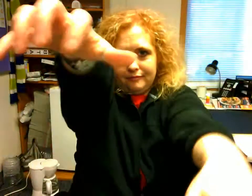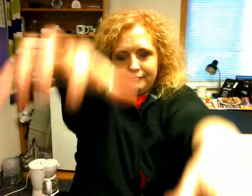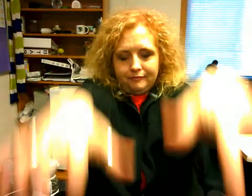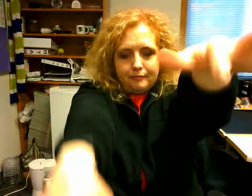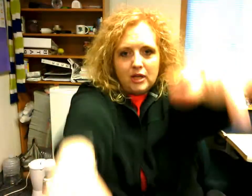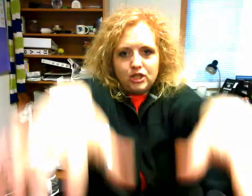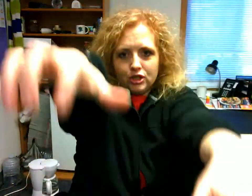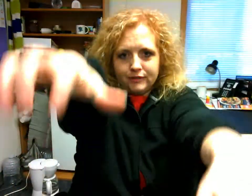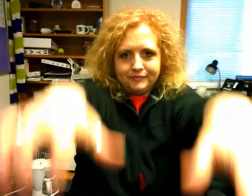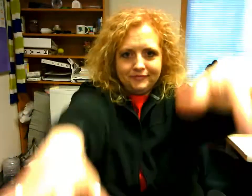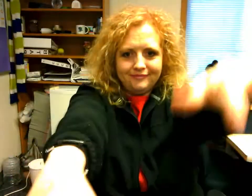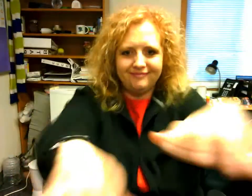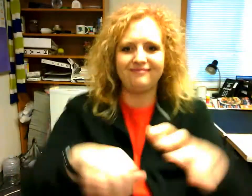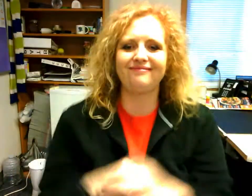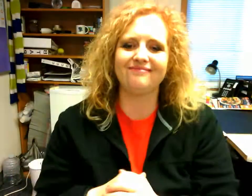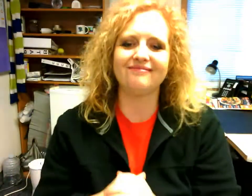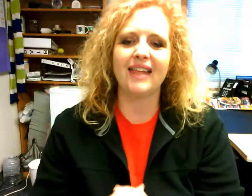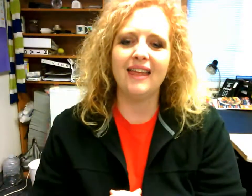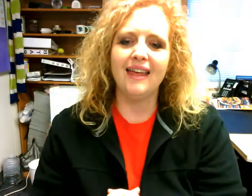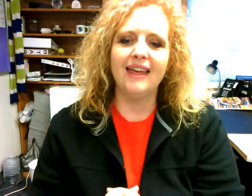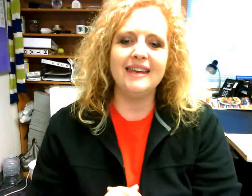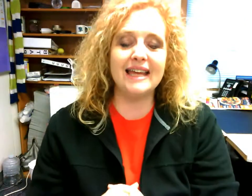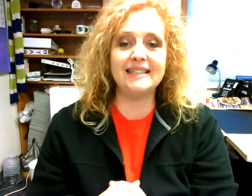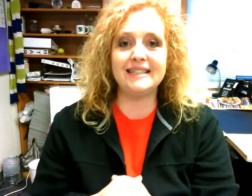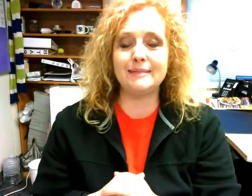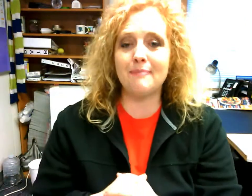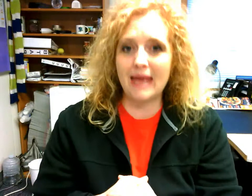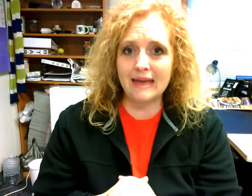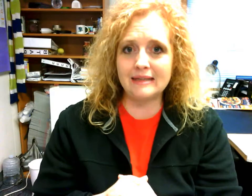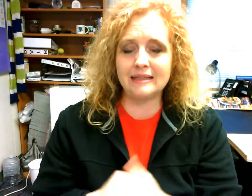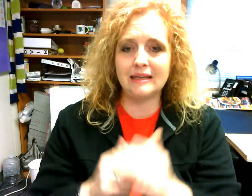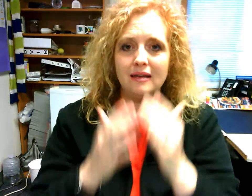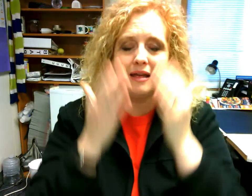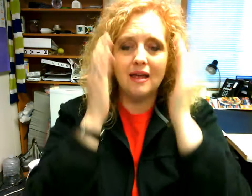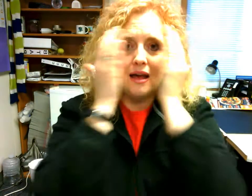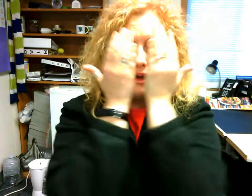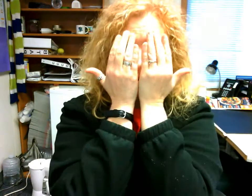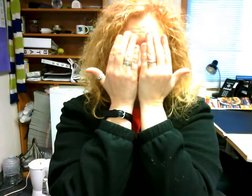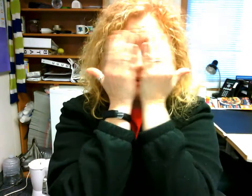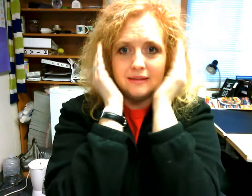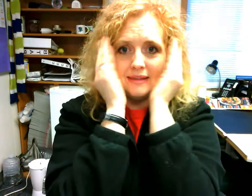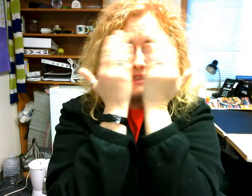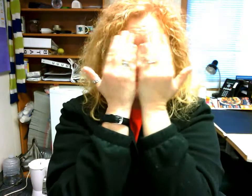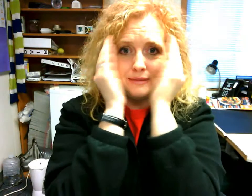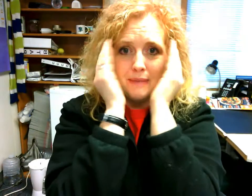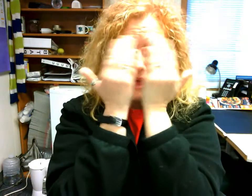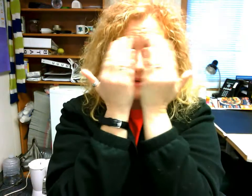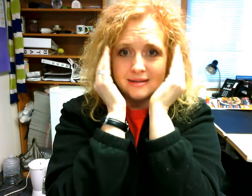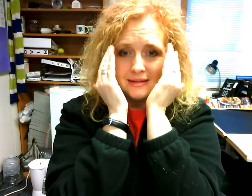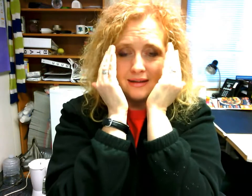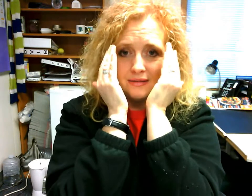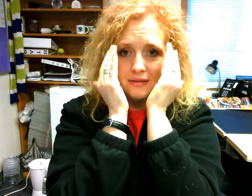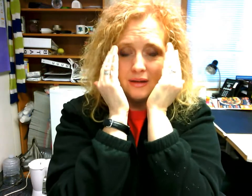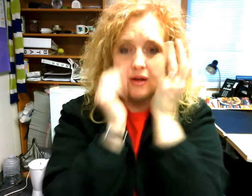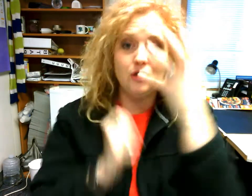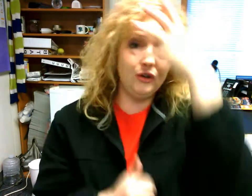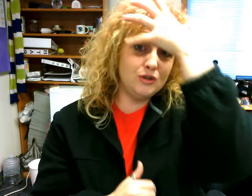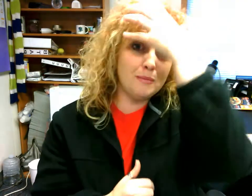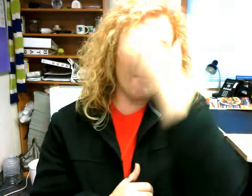monster monster next is mask uh this is mask you could